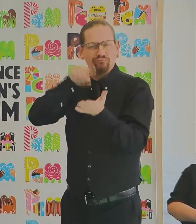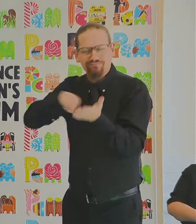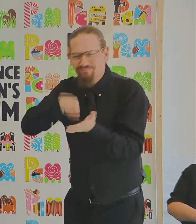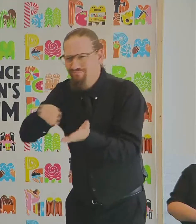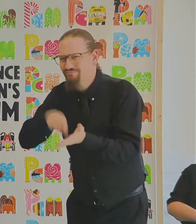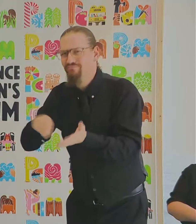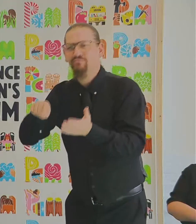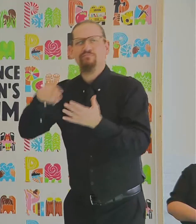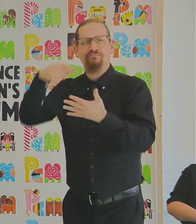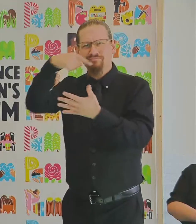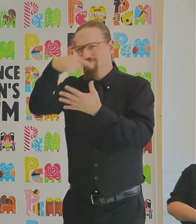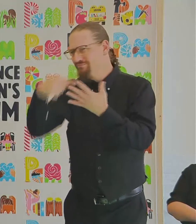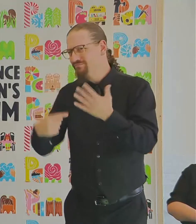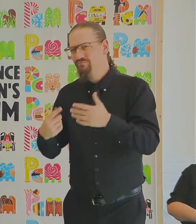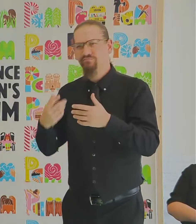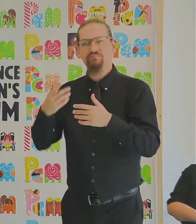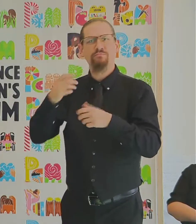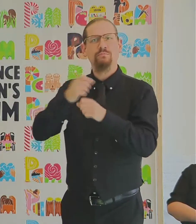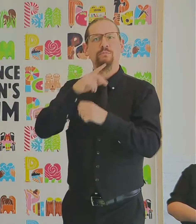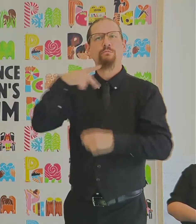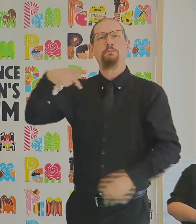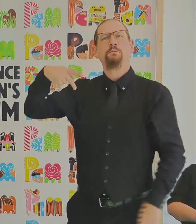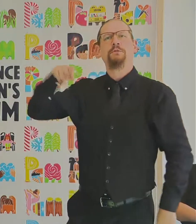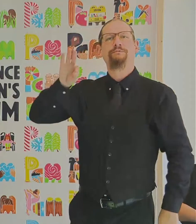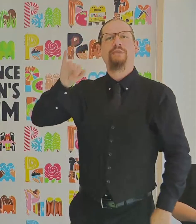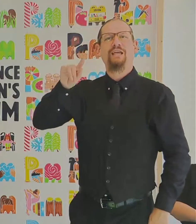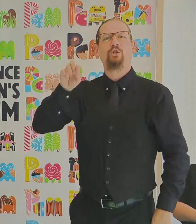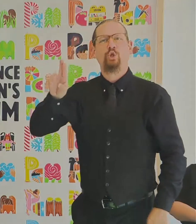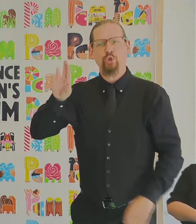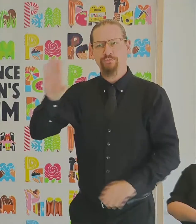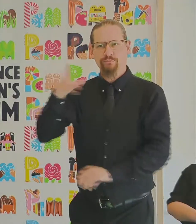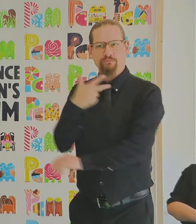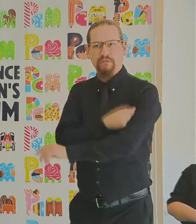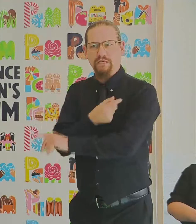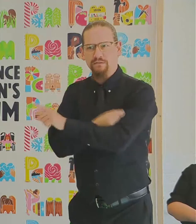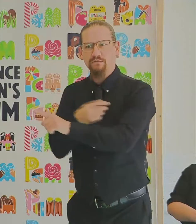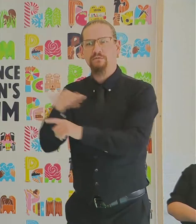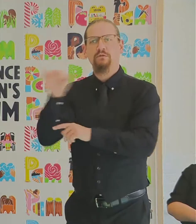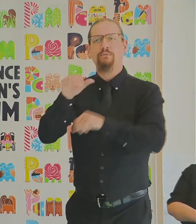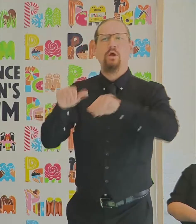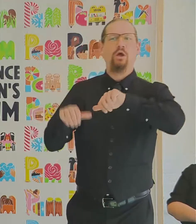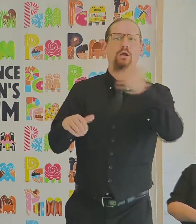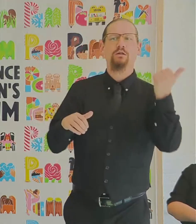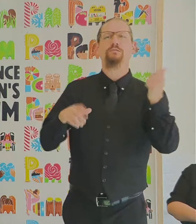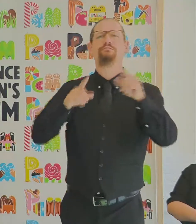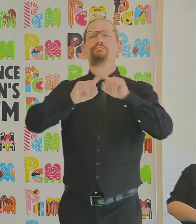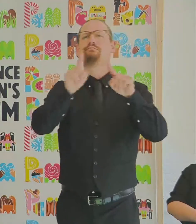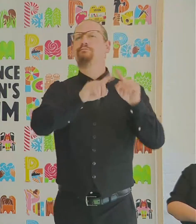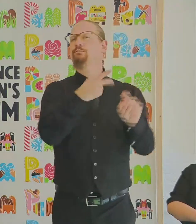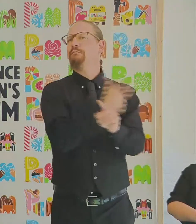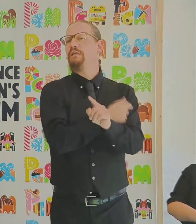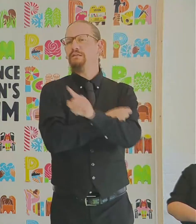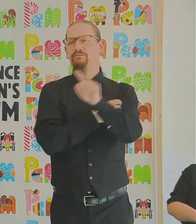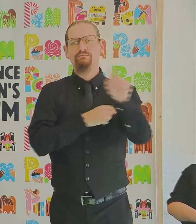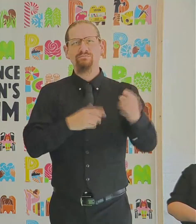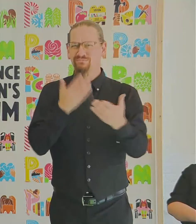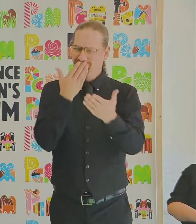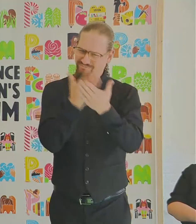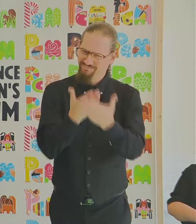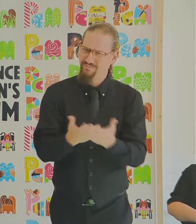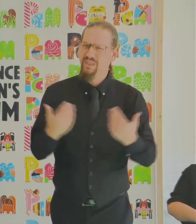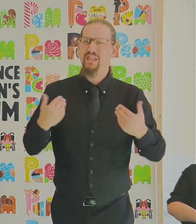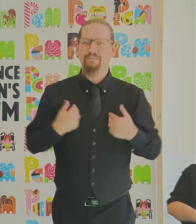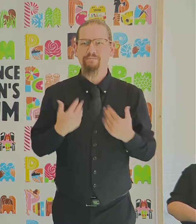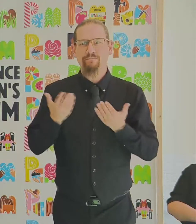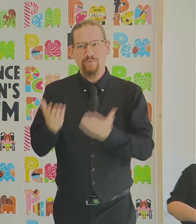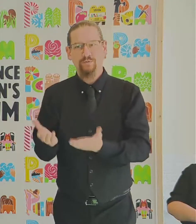vaccines. Rhode Island's pediatricians and family physicians are partnering with the Department of Health and the Governor's Office and the school